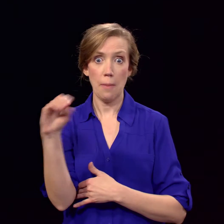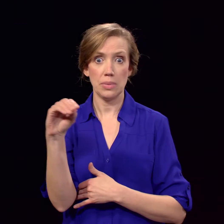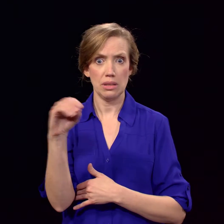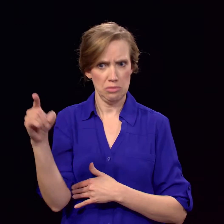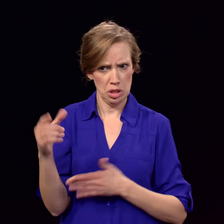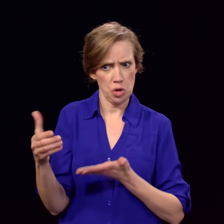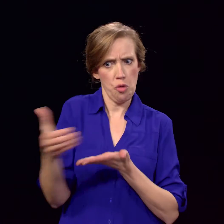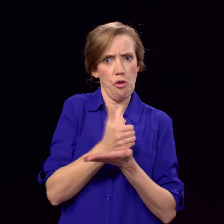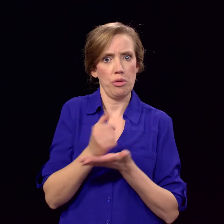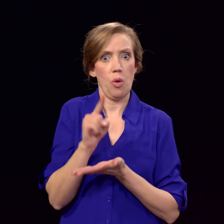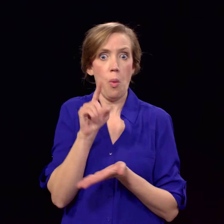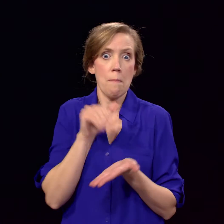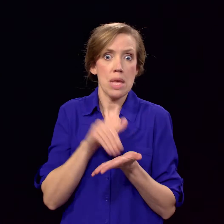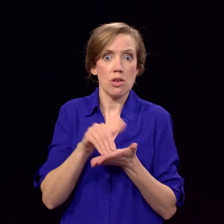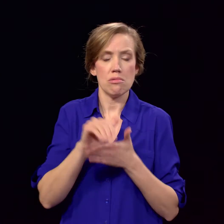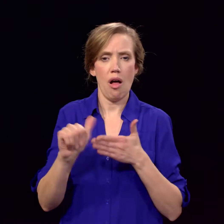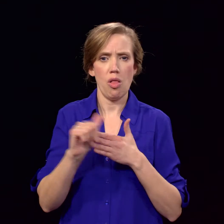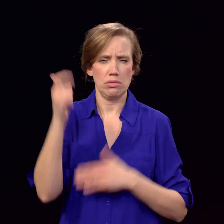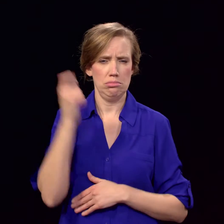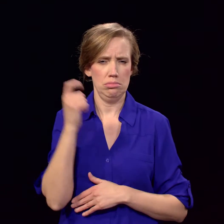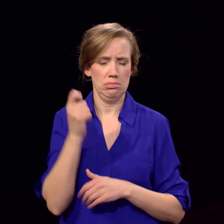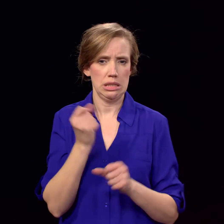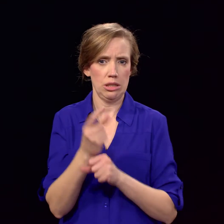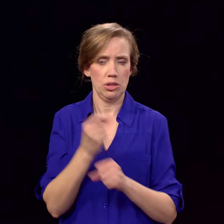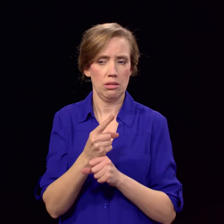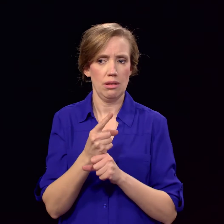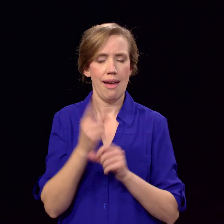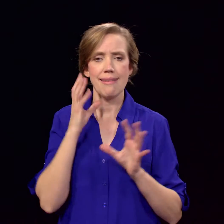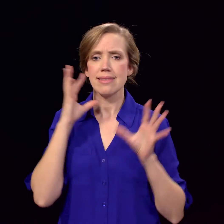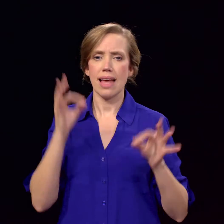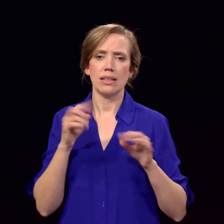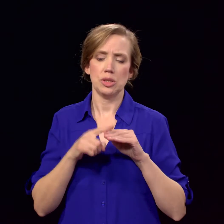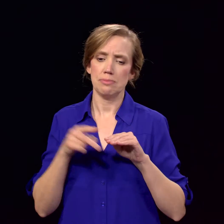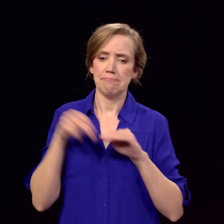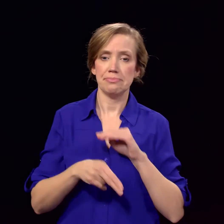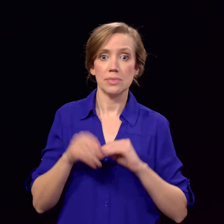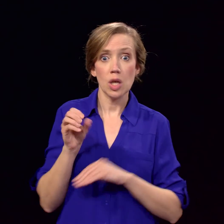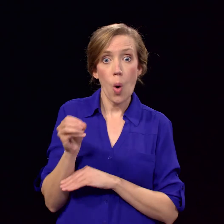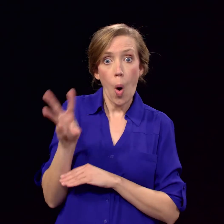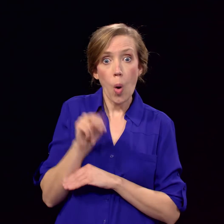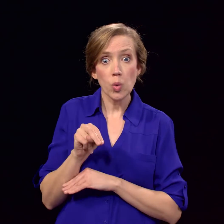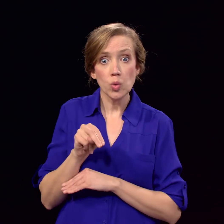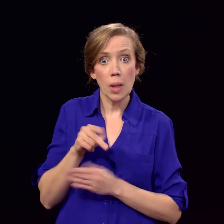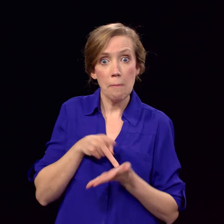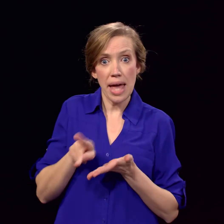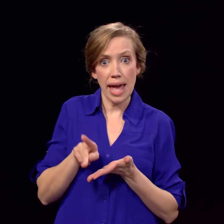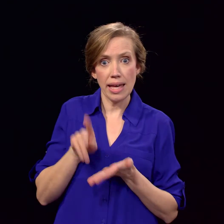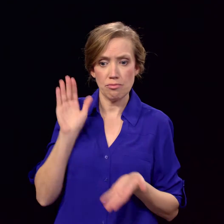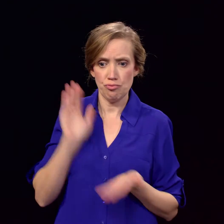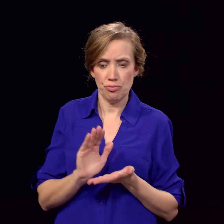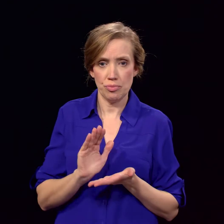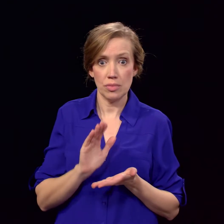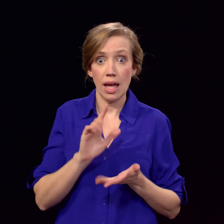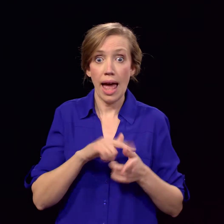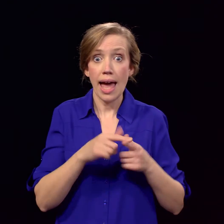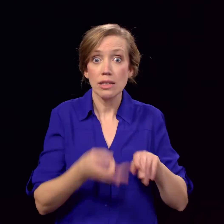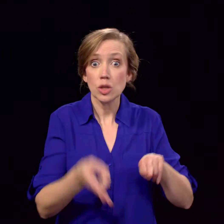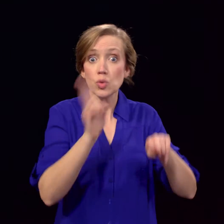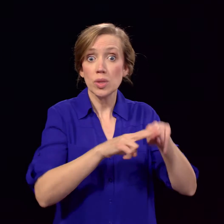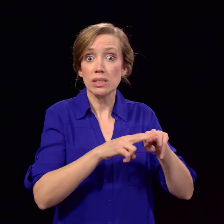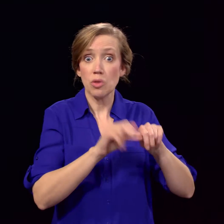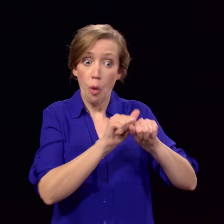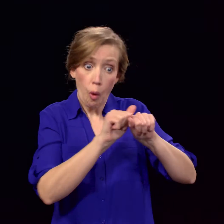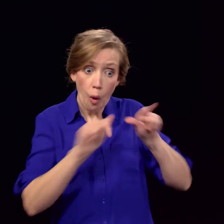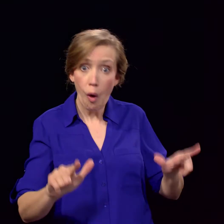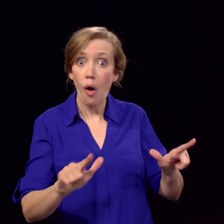was earning a million dollars a year when he made the decision to slash his own pay and raise the pay of everyone in the company to at least $70